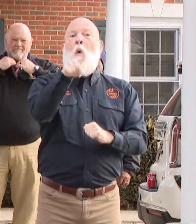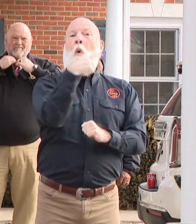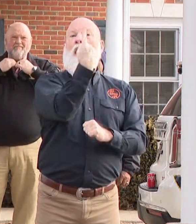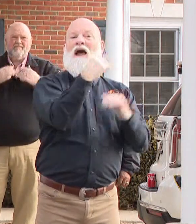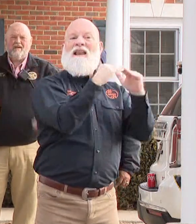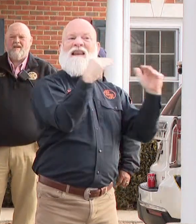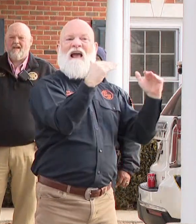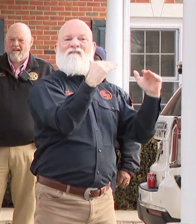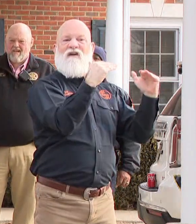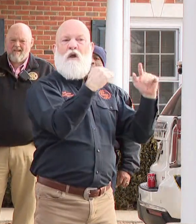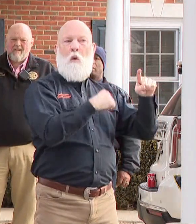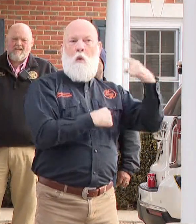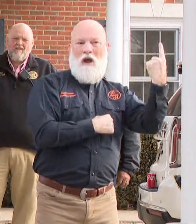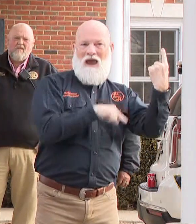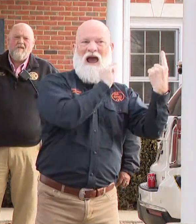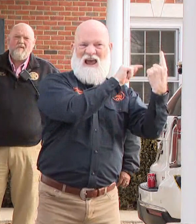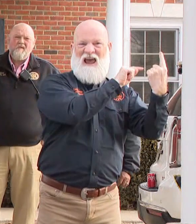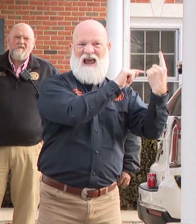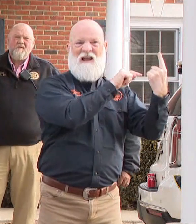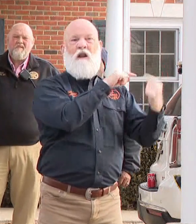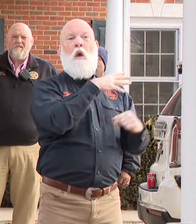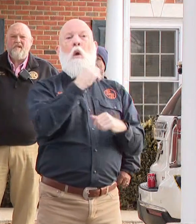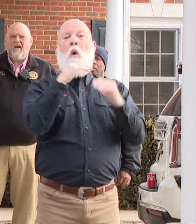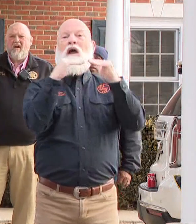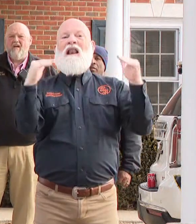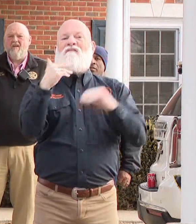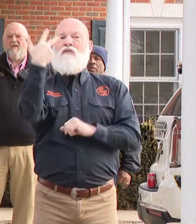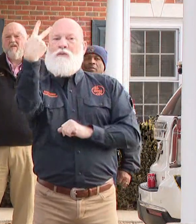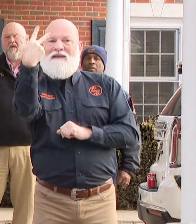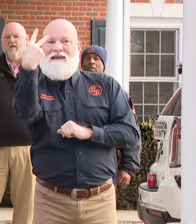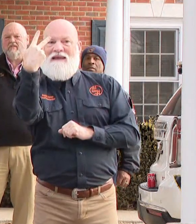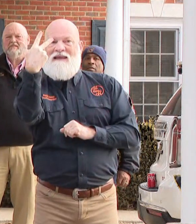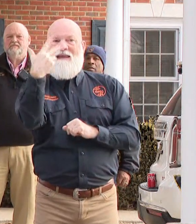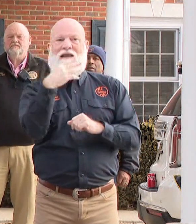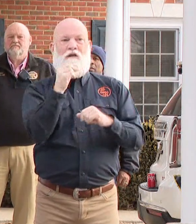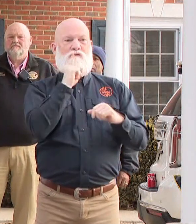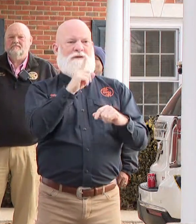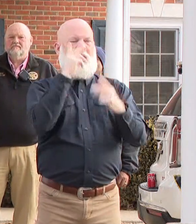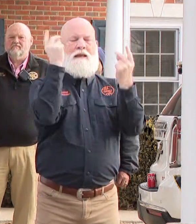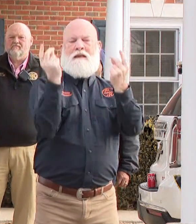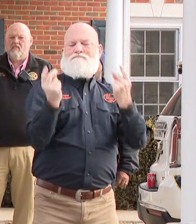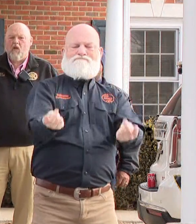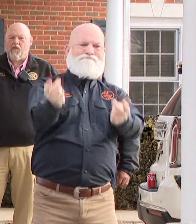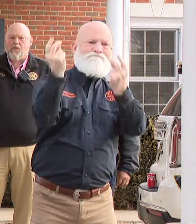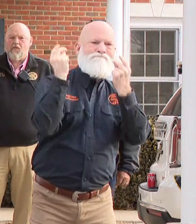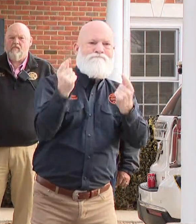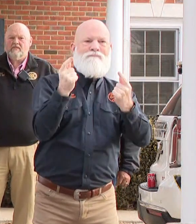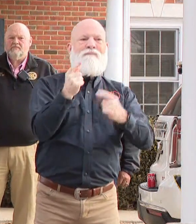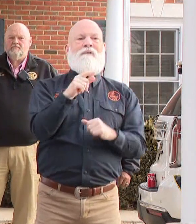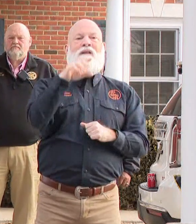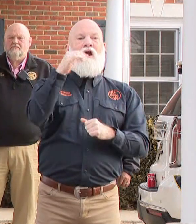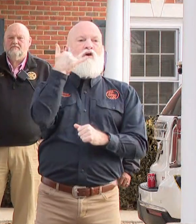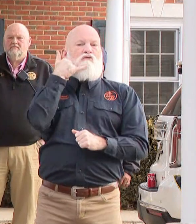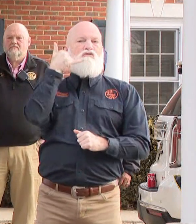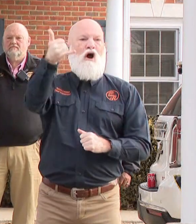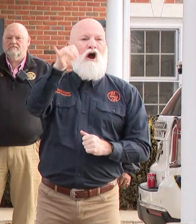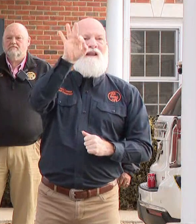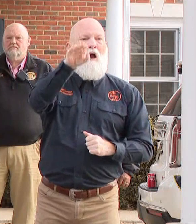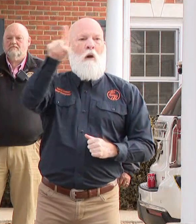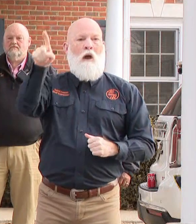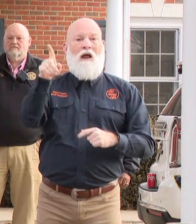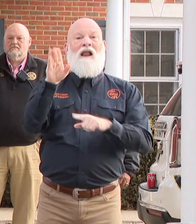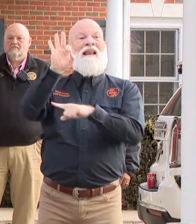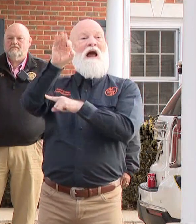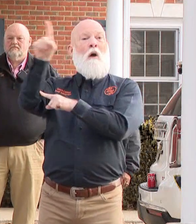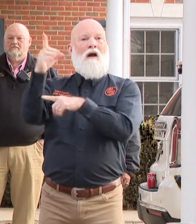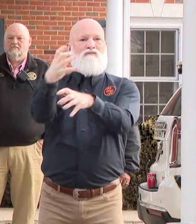In the immediate few hours following the tornadoes, our 911 center received more than 2,000 calls for service.